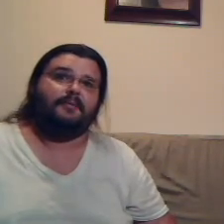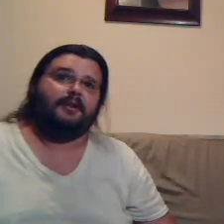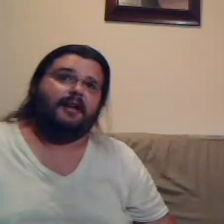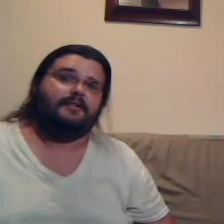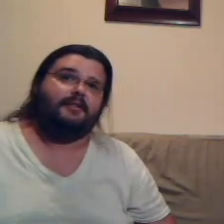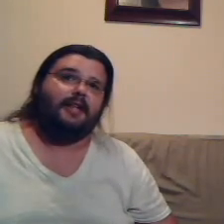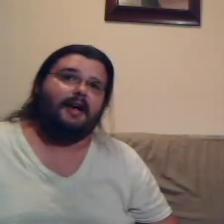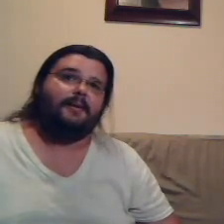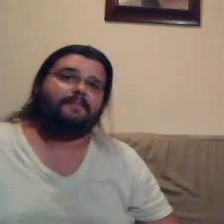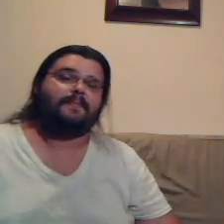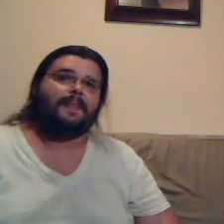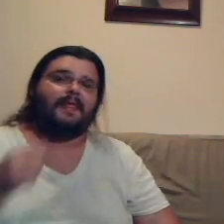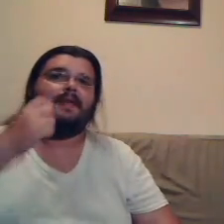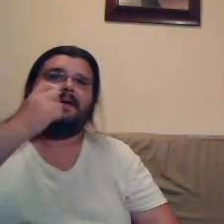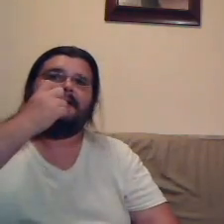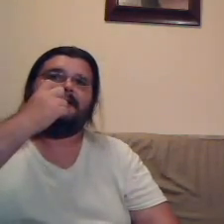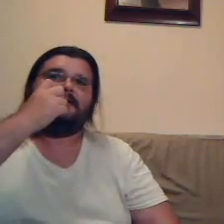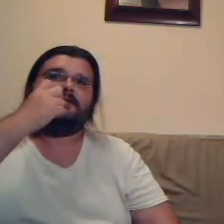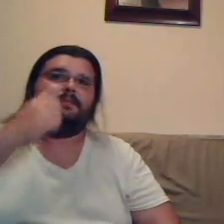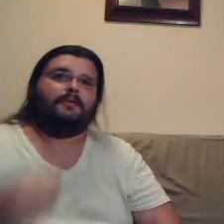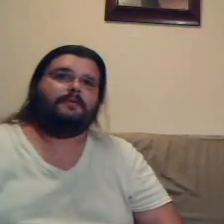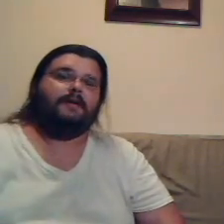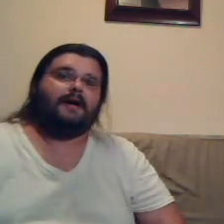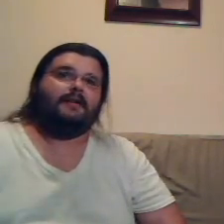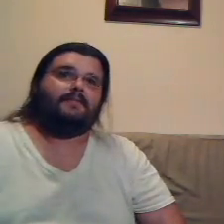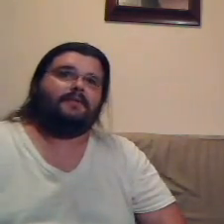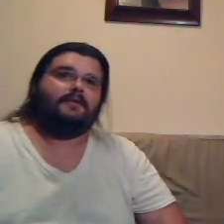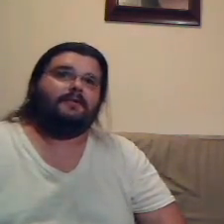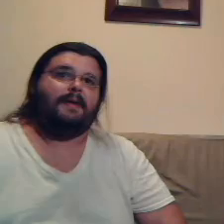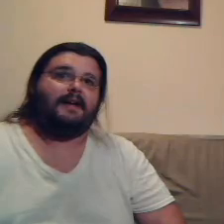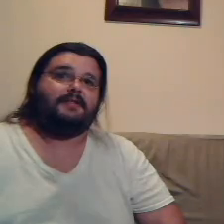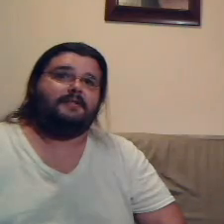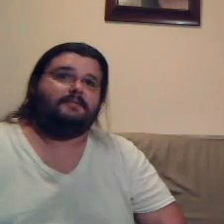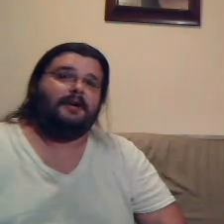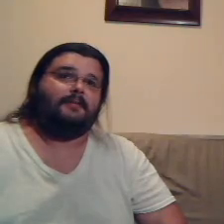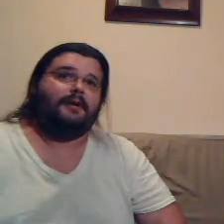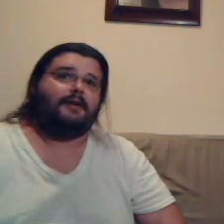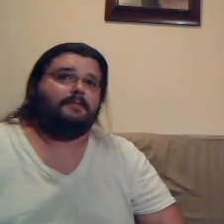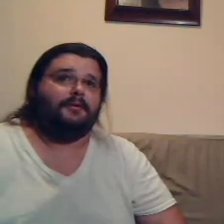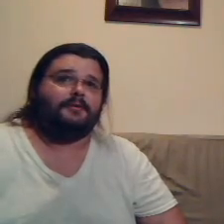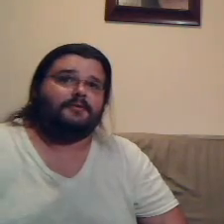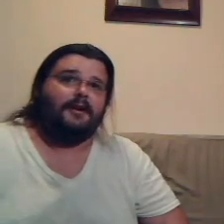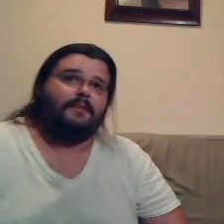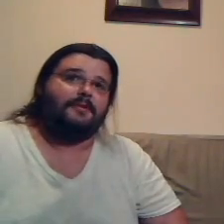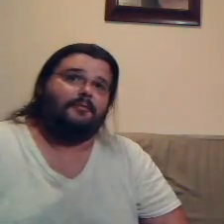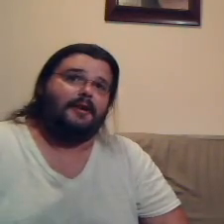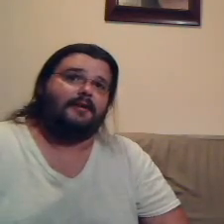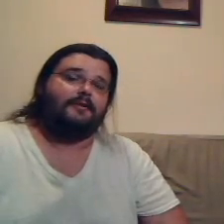dimmed the lights in the lobby. She pulls back up. She passes the speaker box and pulls straight up to the window.